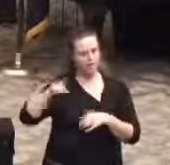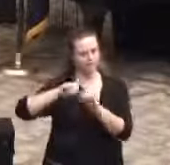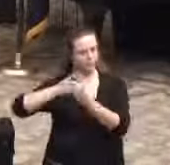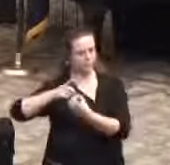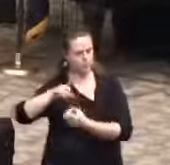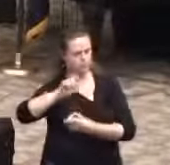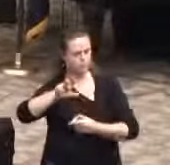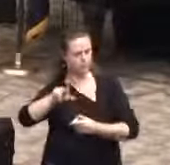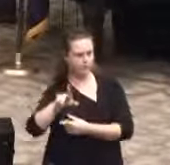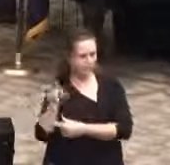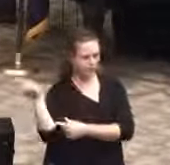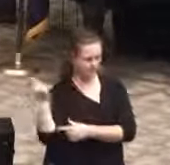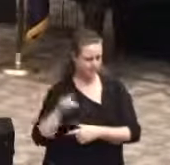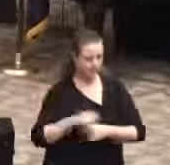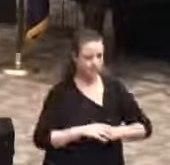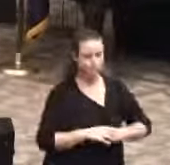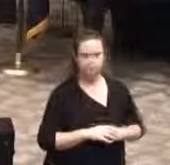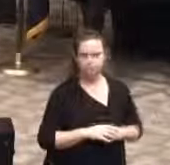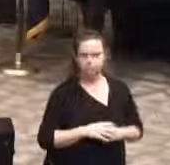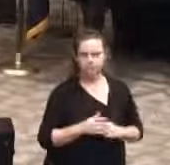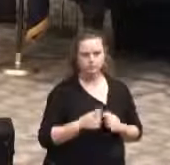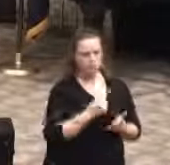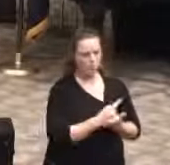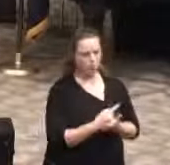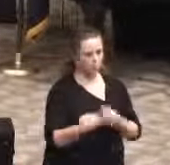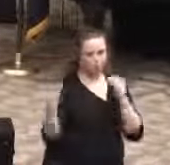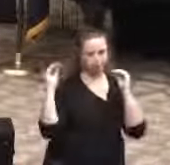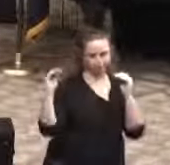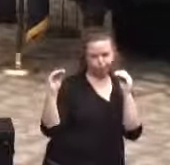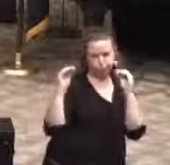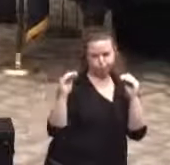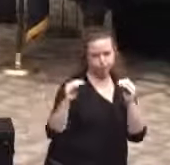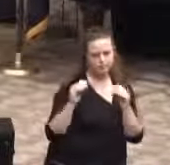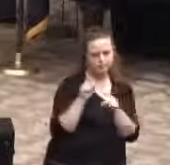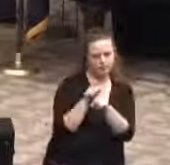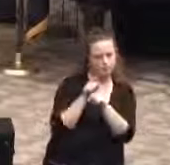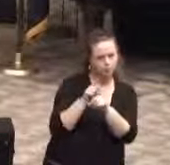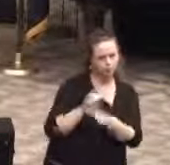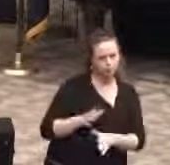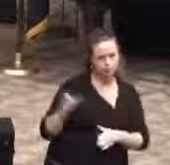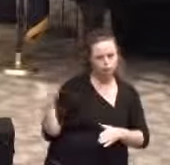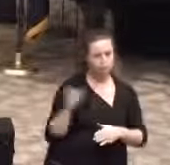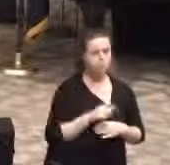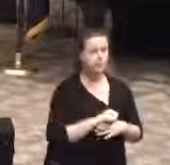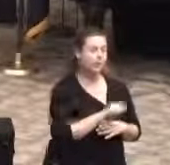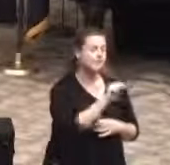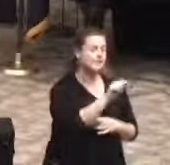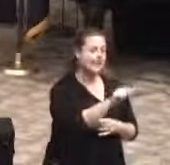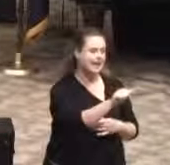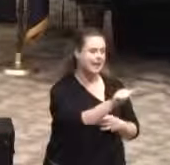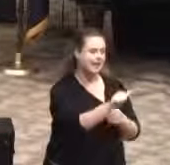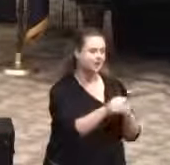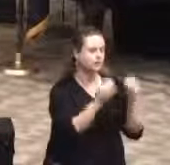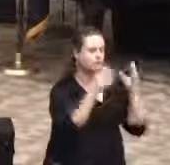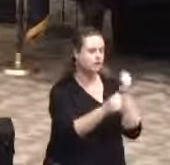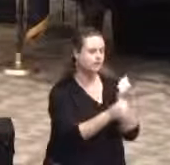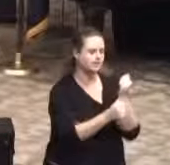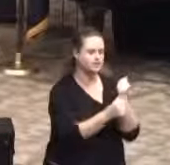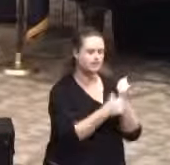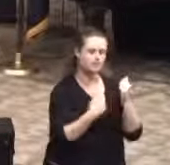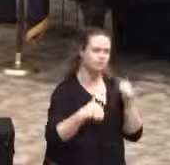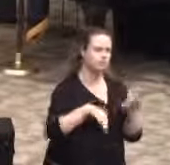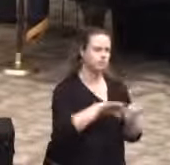They spent an entire week helping to teach and mentor the class. The TAs play a very important role in the Vermont Corrections Academy.